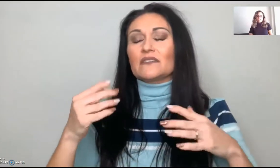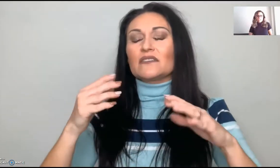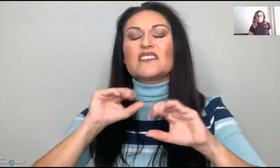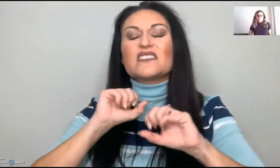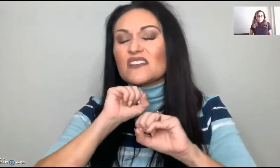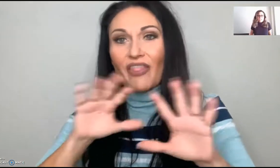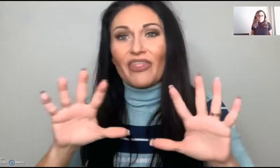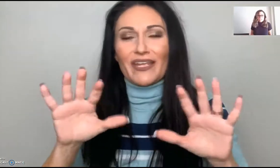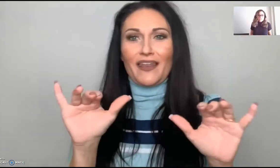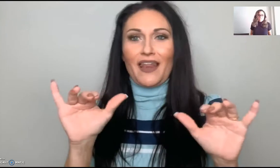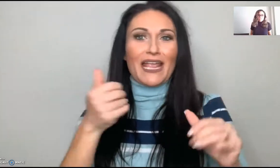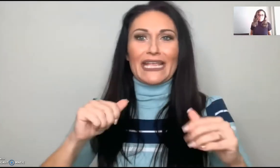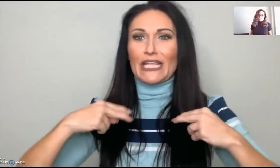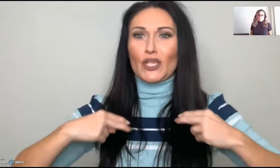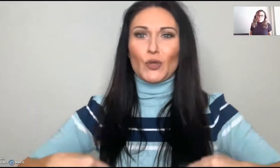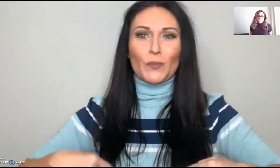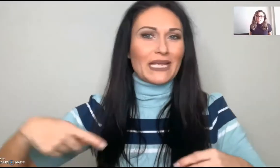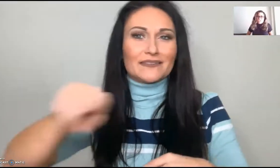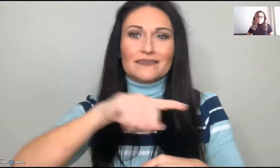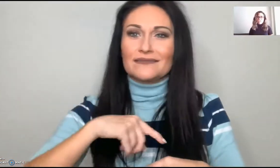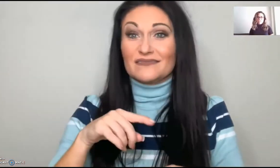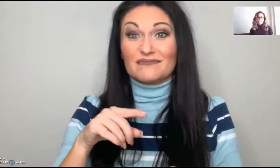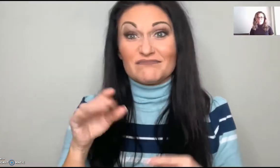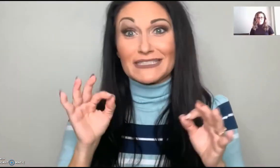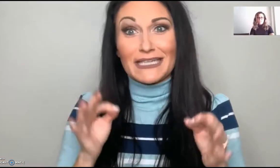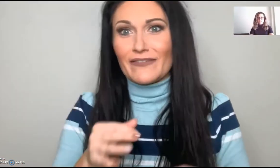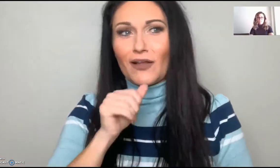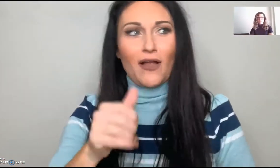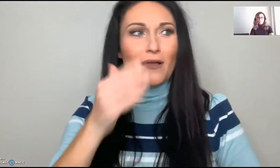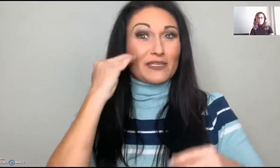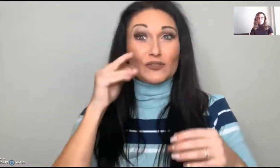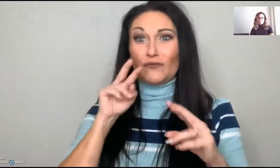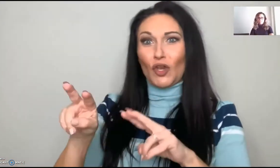And his love is just, there's nothing like it in humans, nothing.